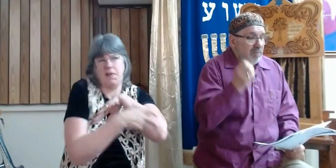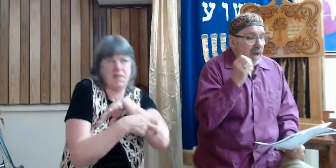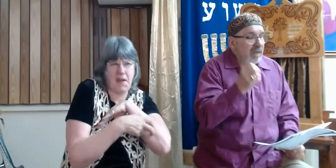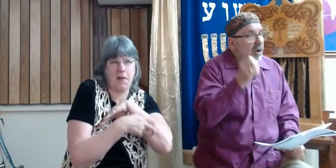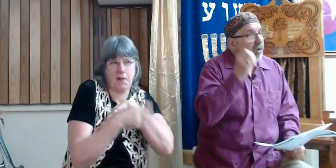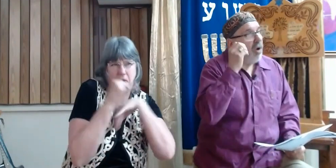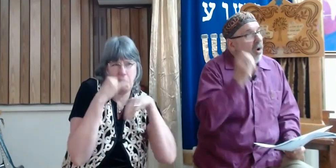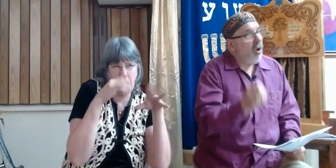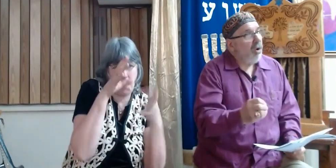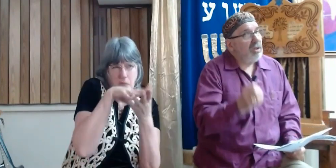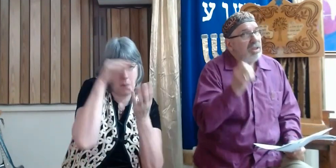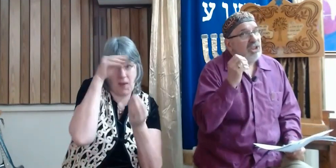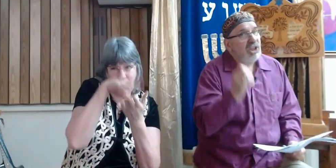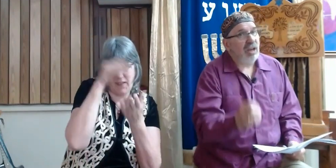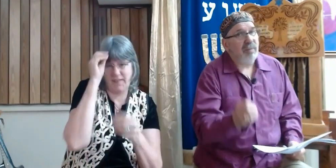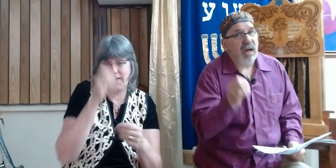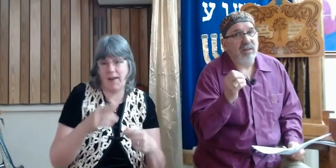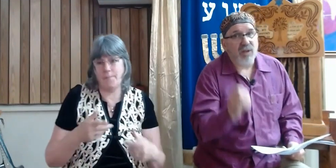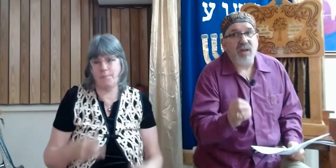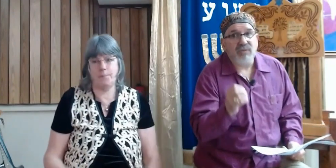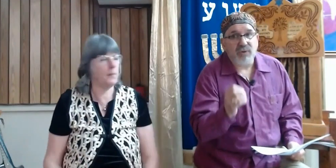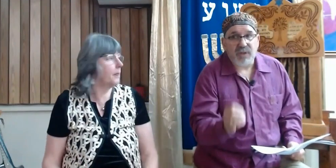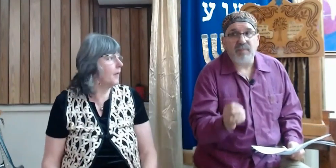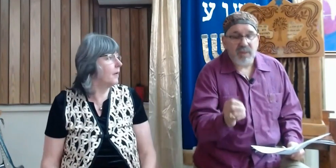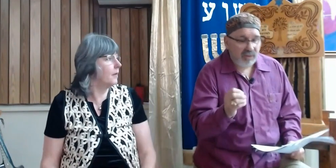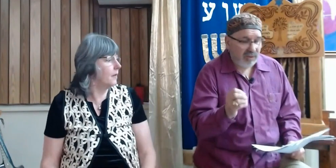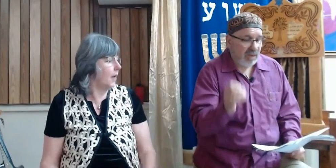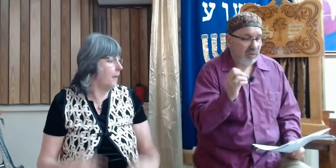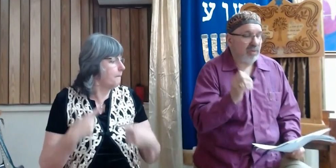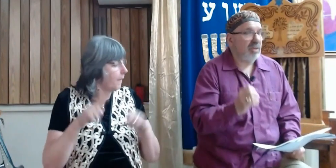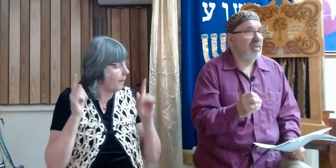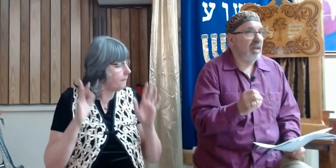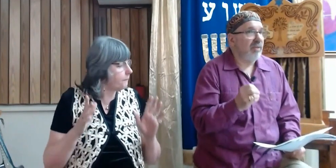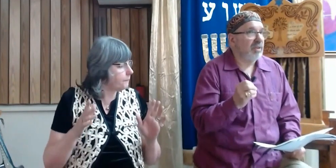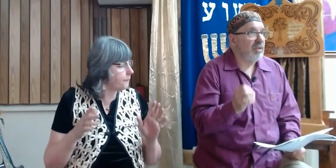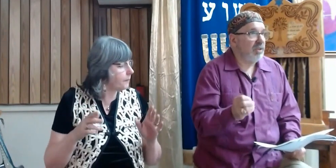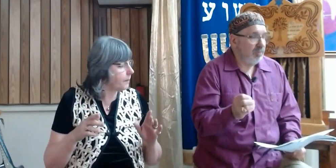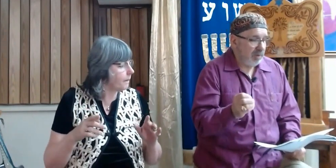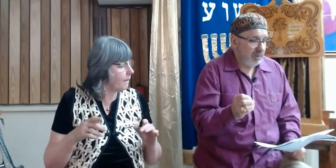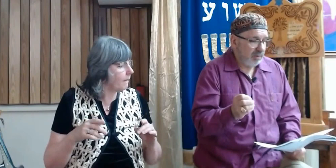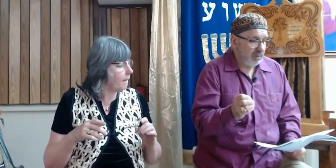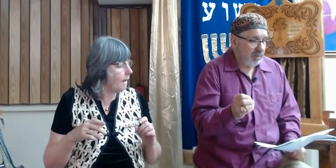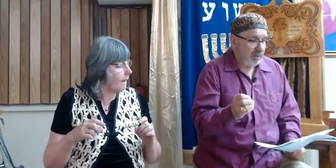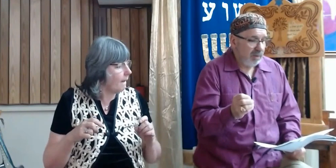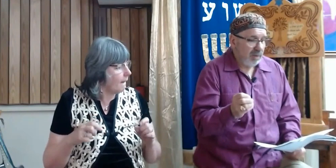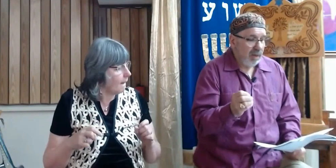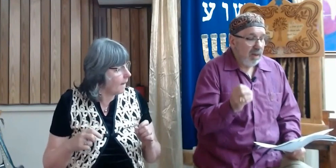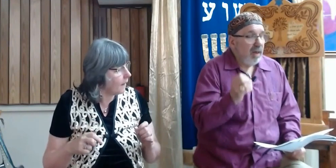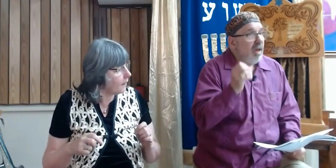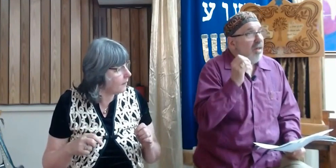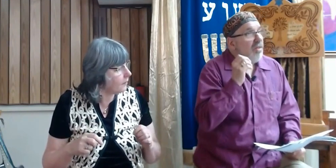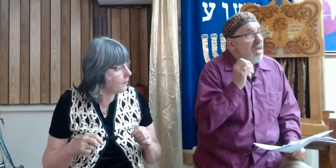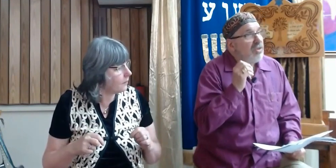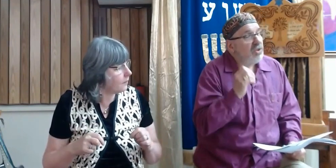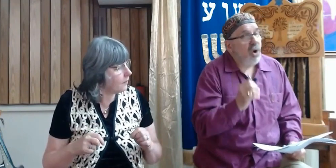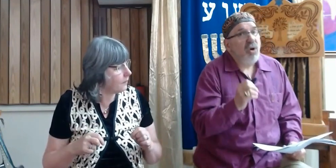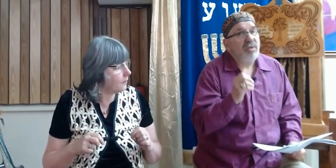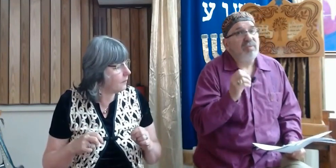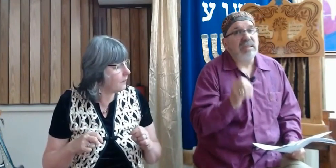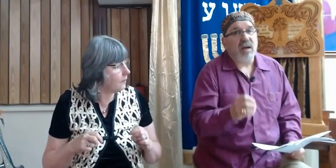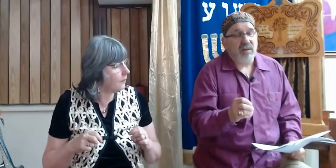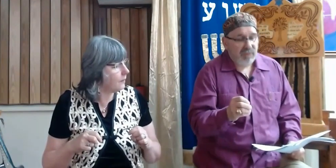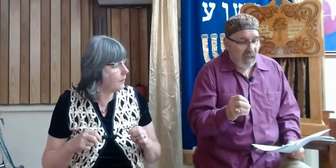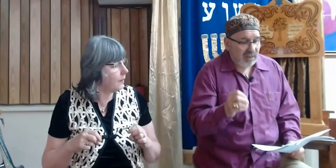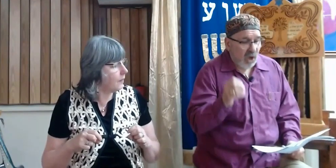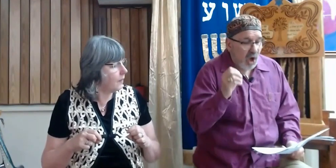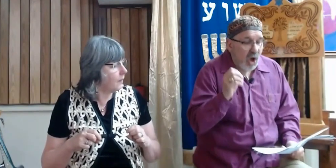in spite of all Hashem had done for them in the desert since they left Egypt, they saw